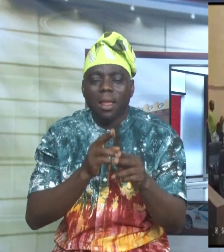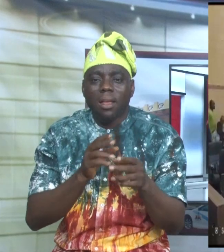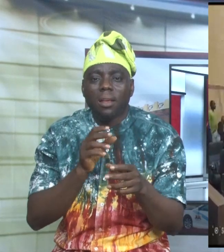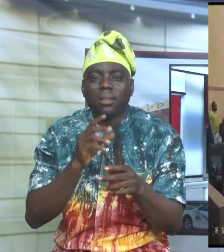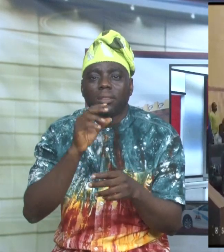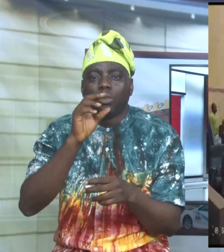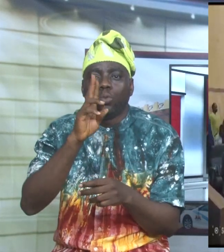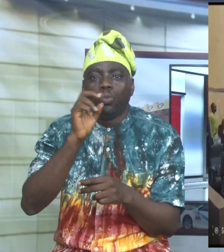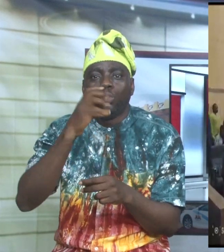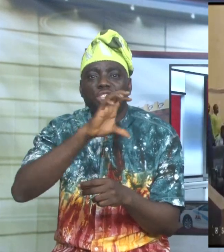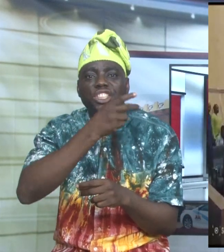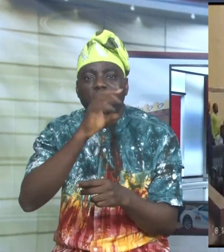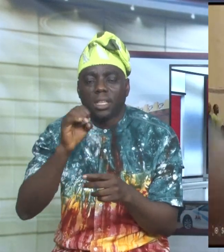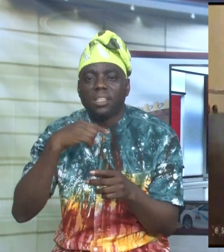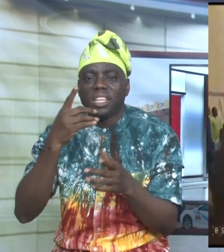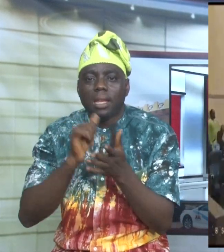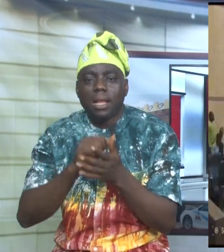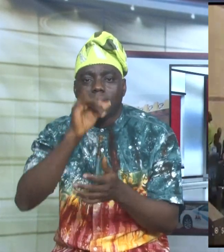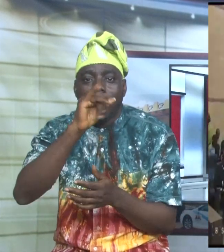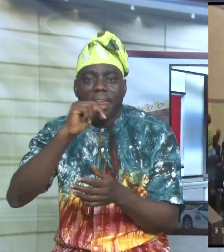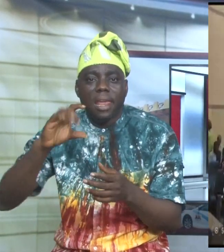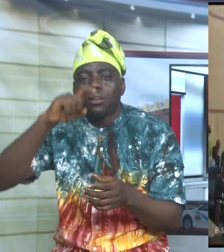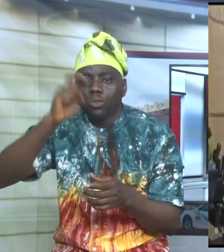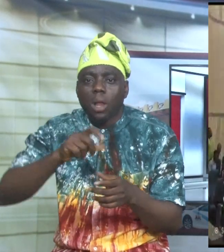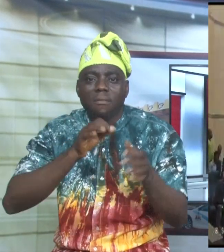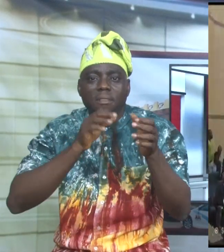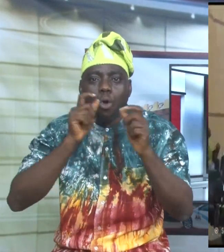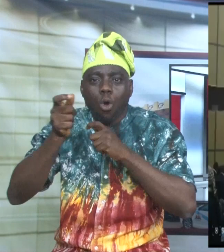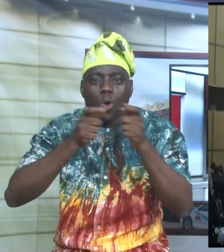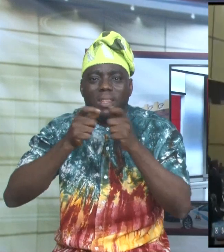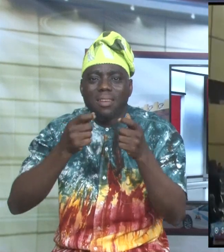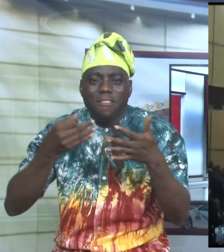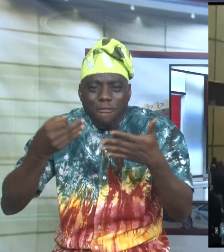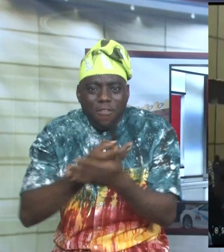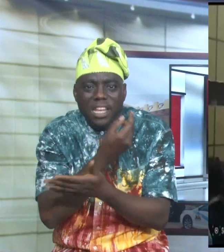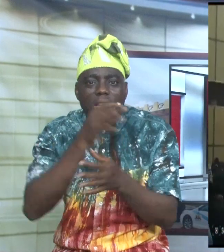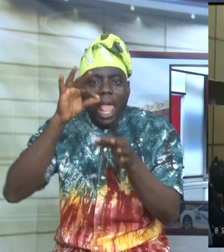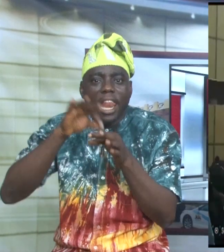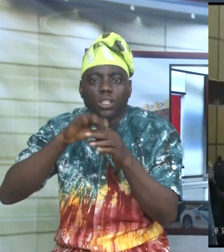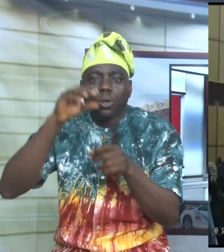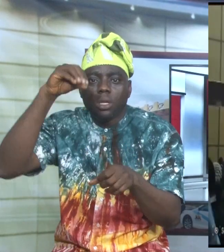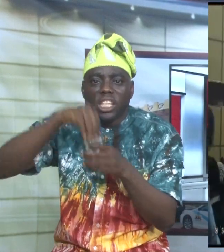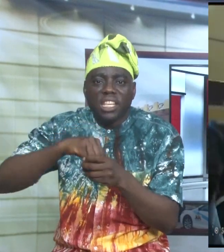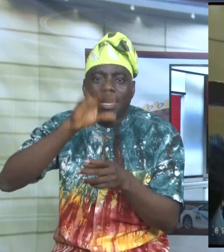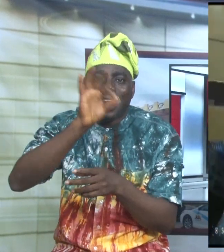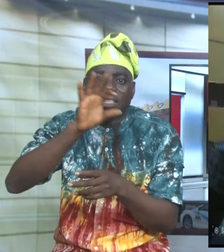alleged that Heineke ought to have conducted fresh elections in 99 polling units, 40,000